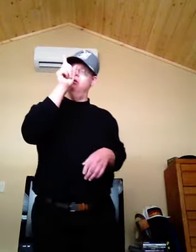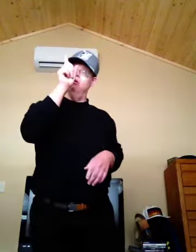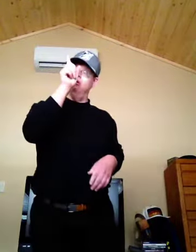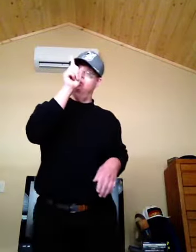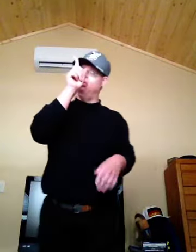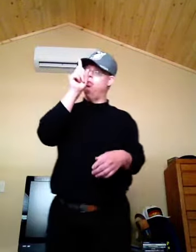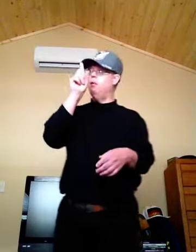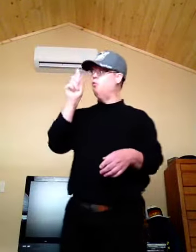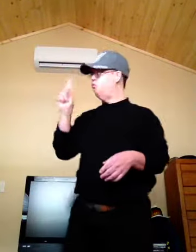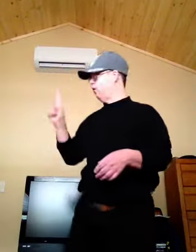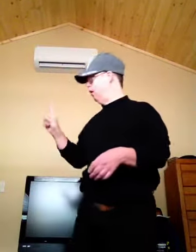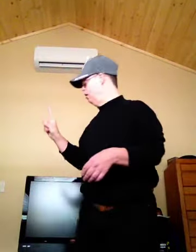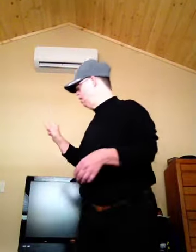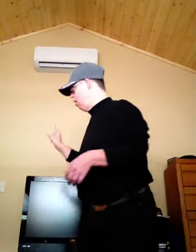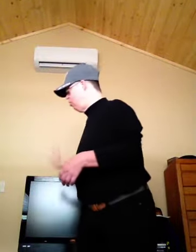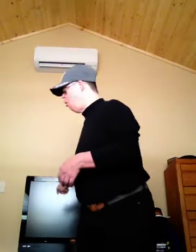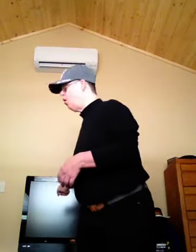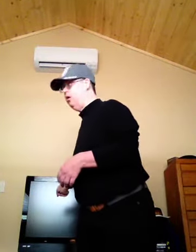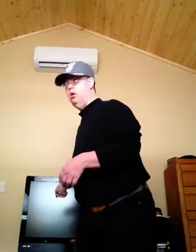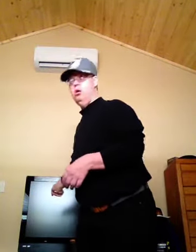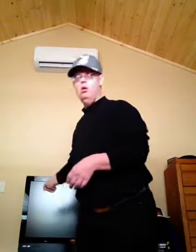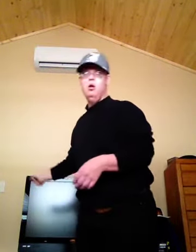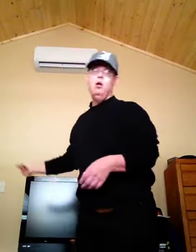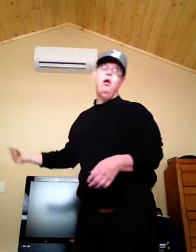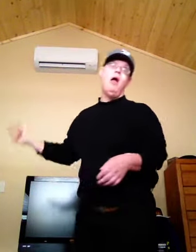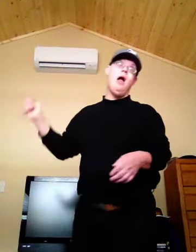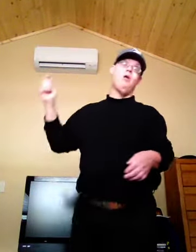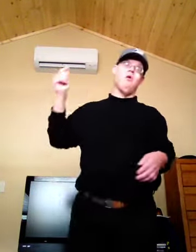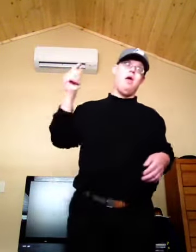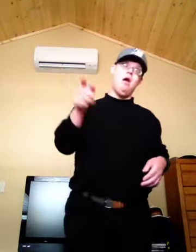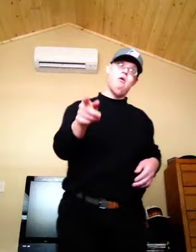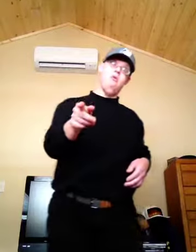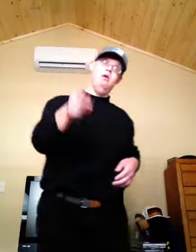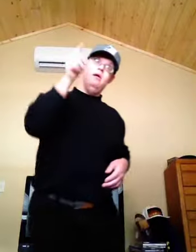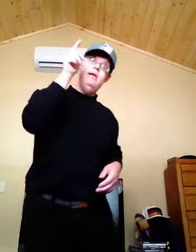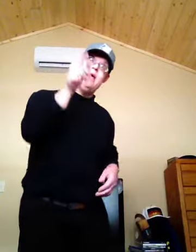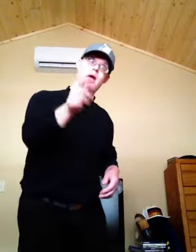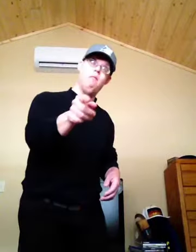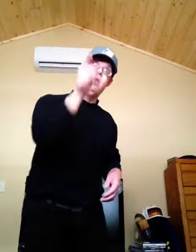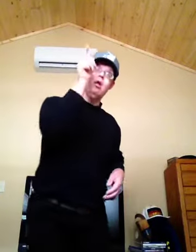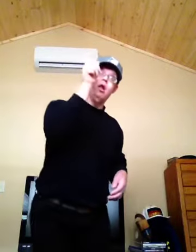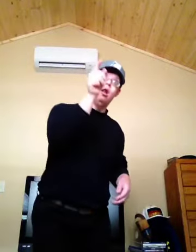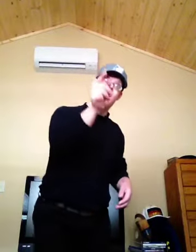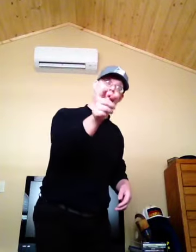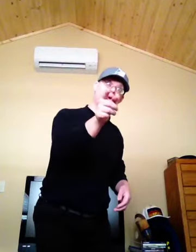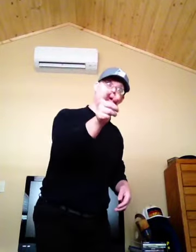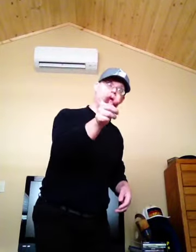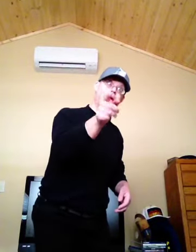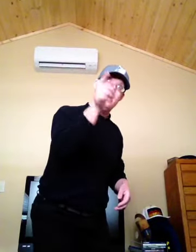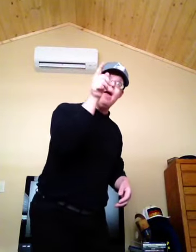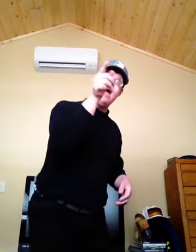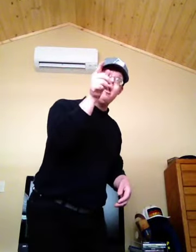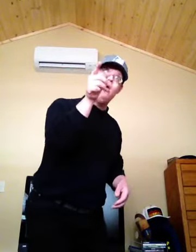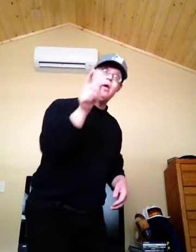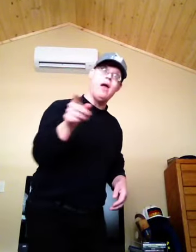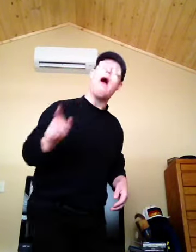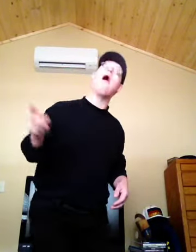The movie, Thor, has a character, named, Loki. L-O-K-I.